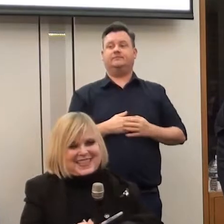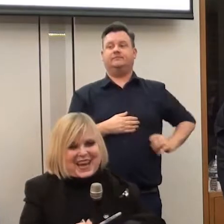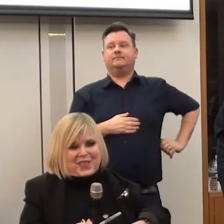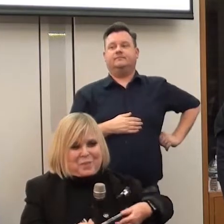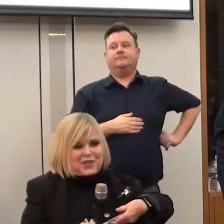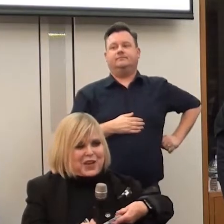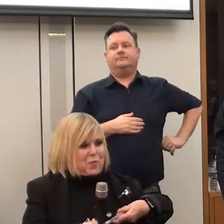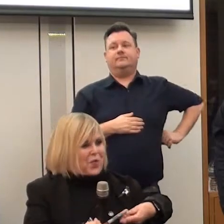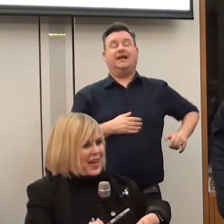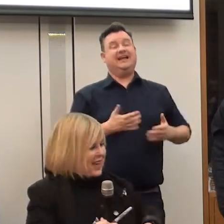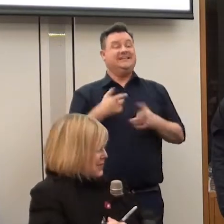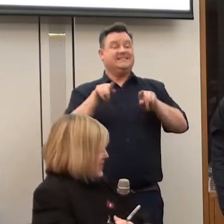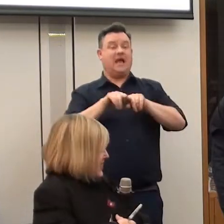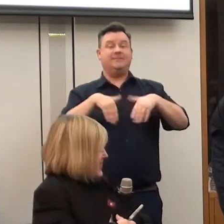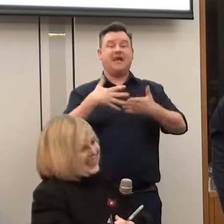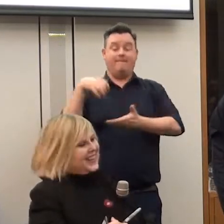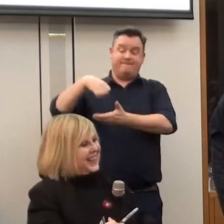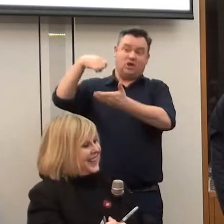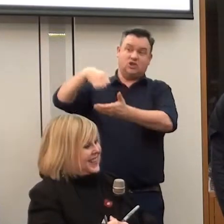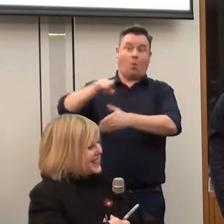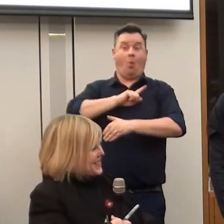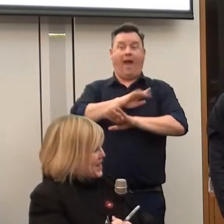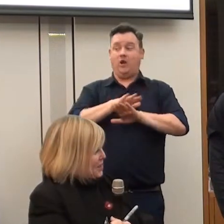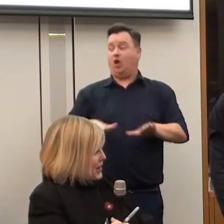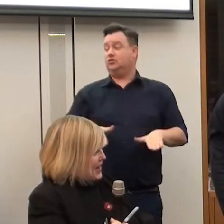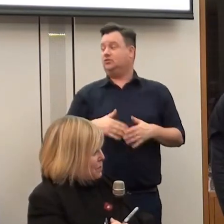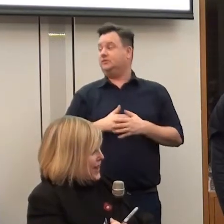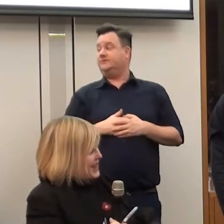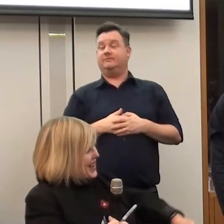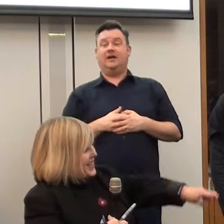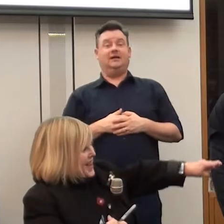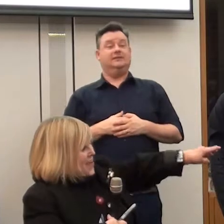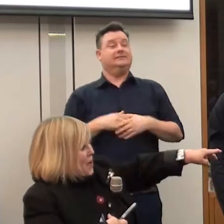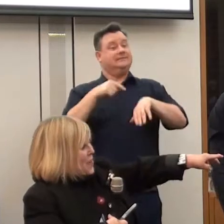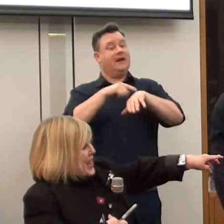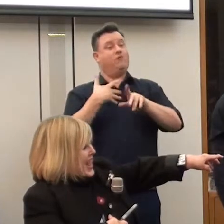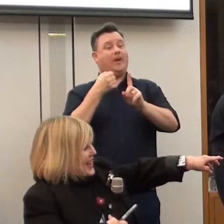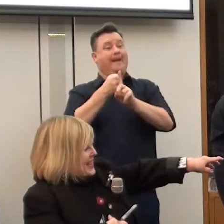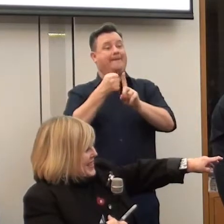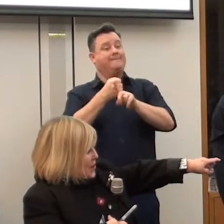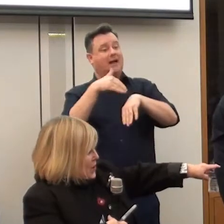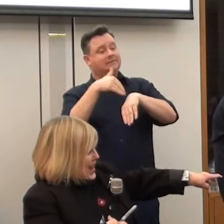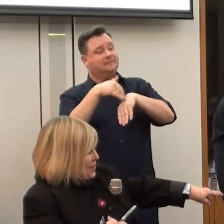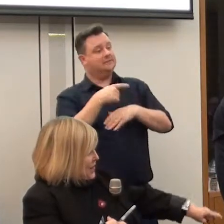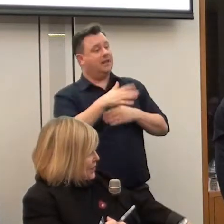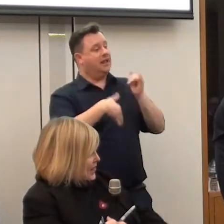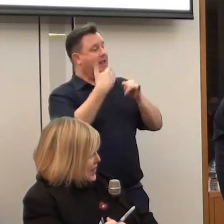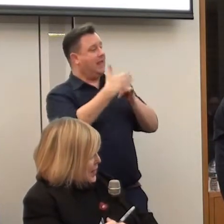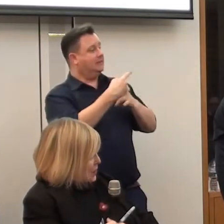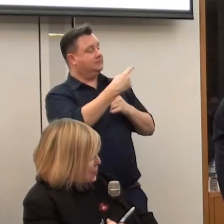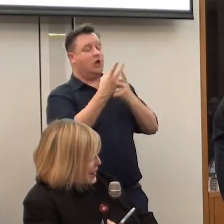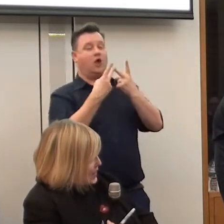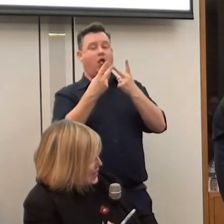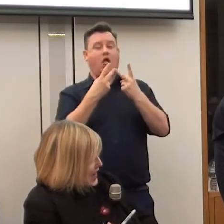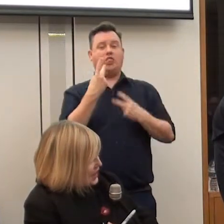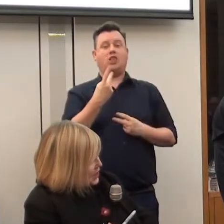It's the day of the budget. What the hell? Time to make an impact. So on the end, we have another